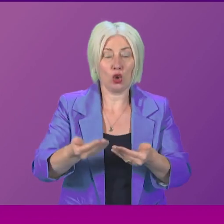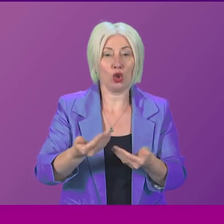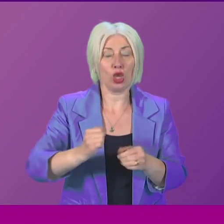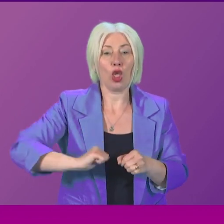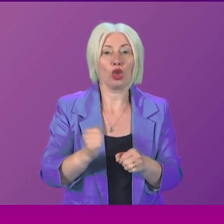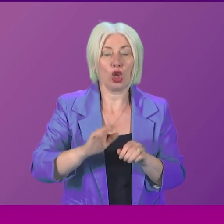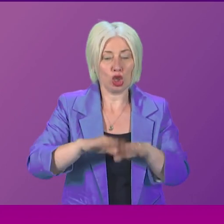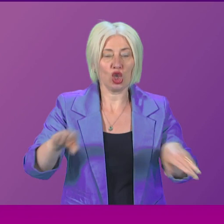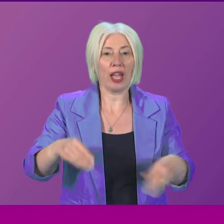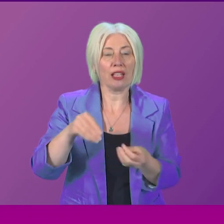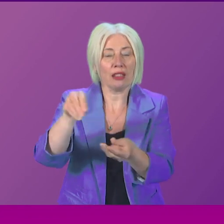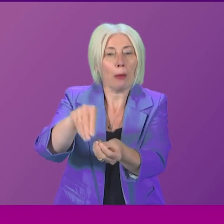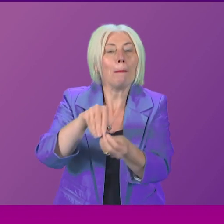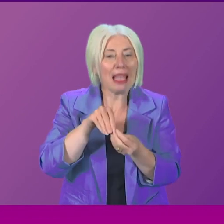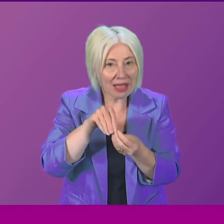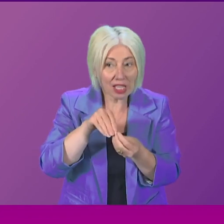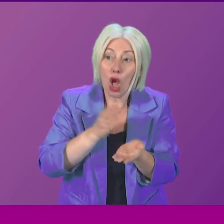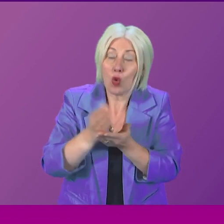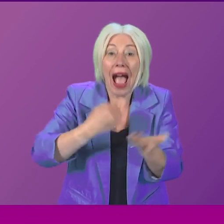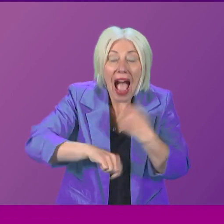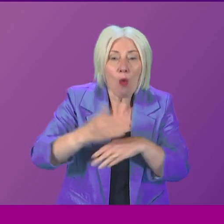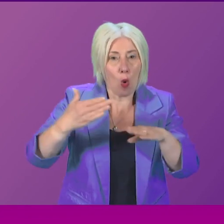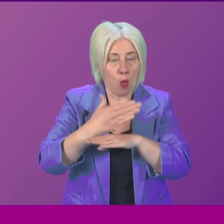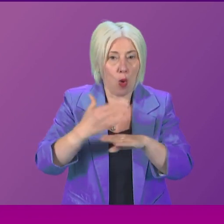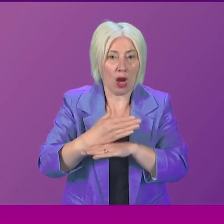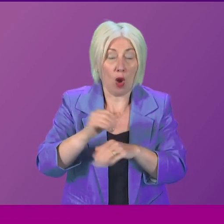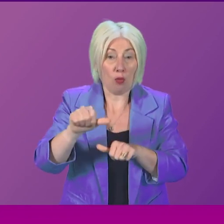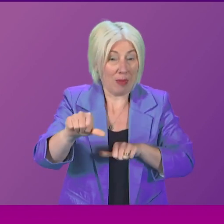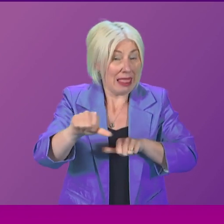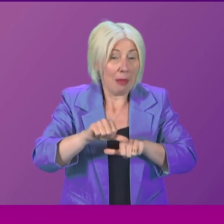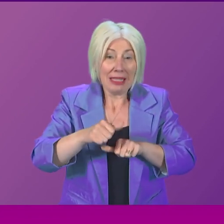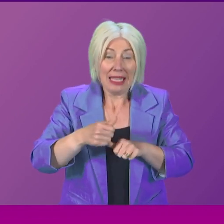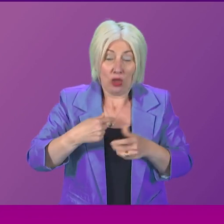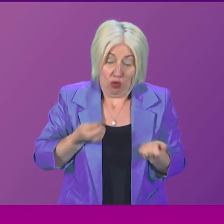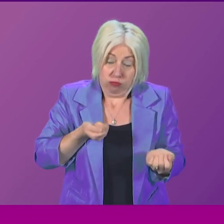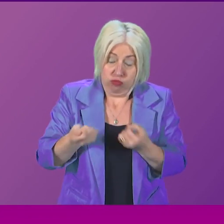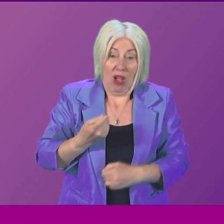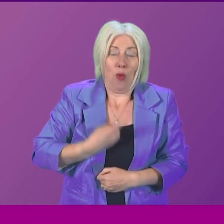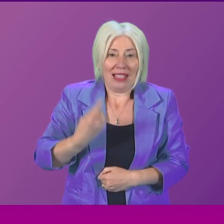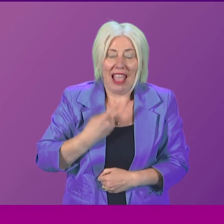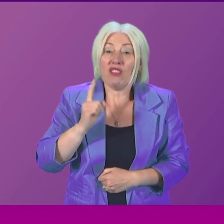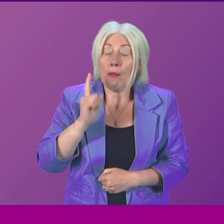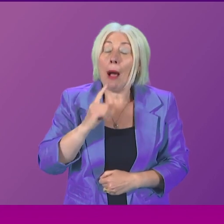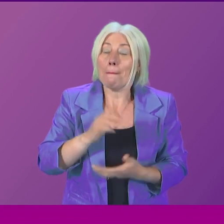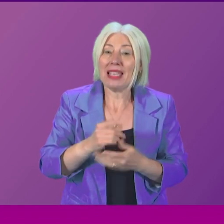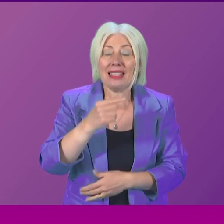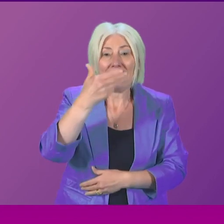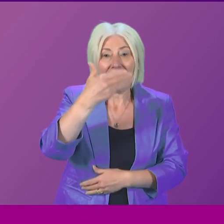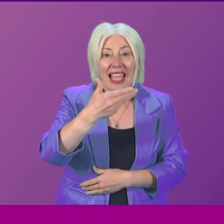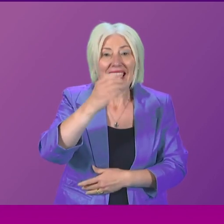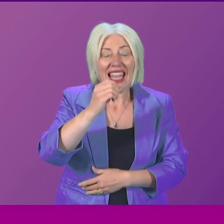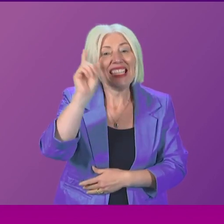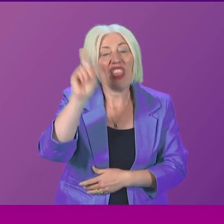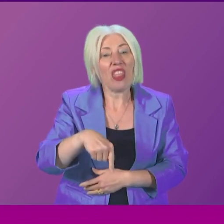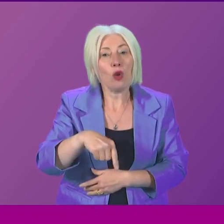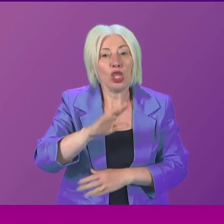estimated through the actions that we have taken with this limited measure of self-government, it's estimated that we'll lift 90,000